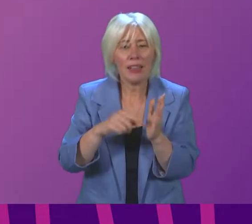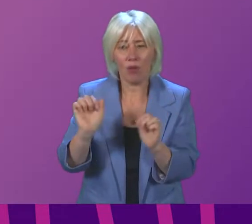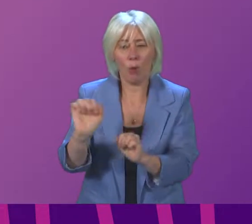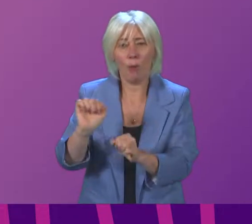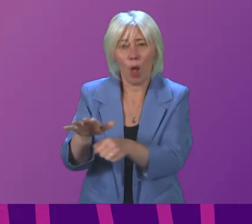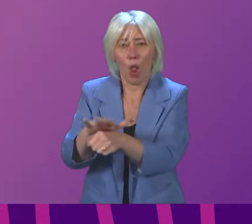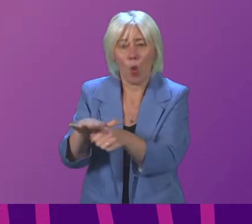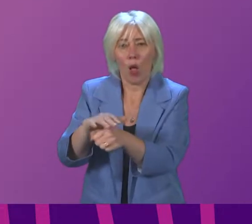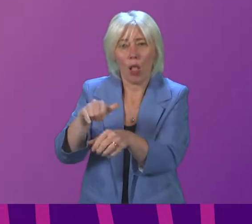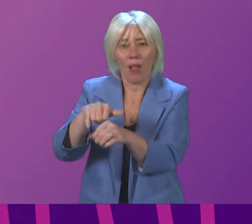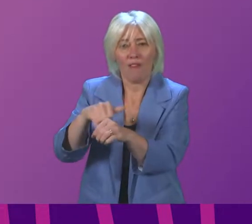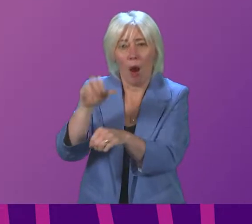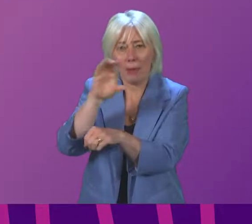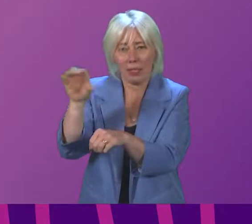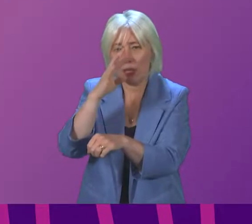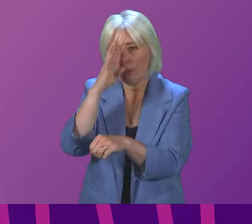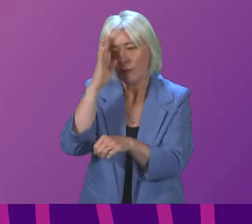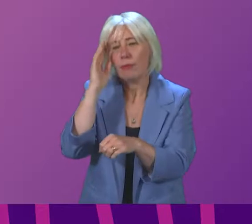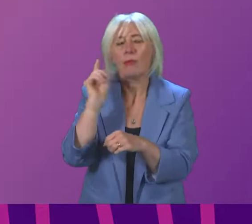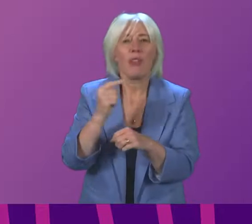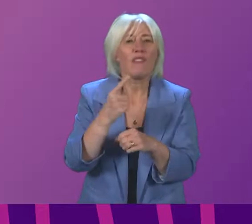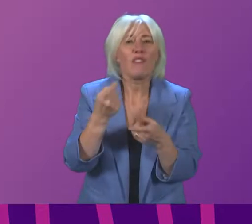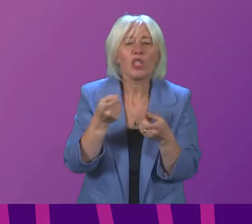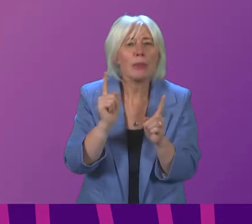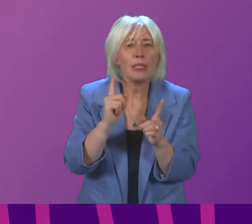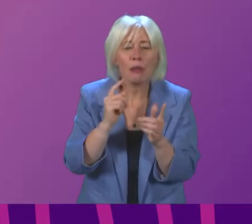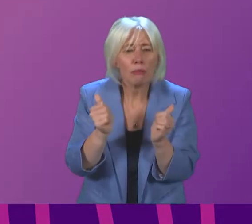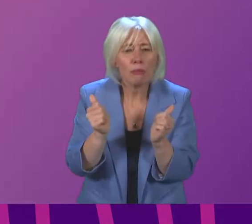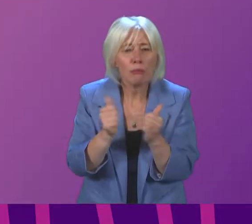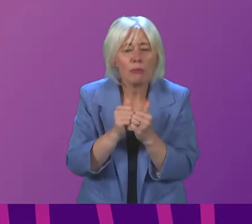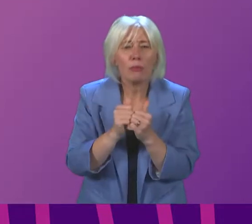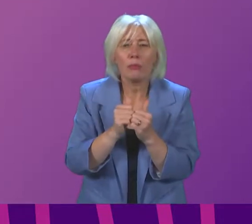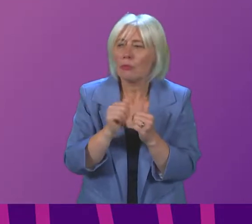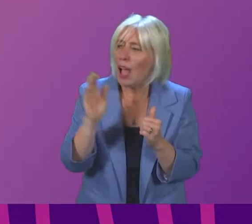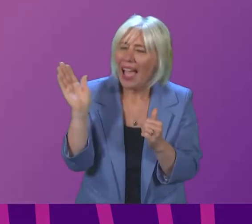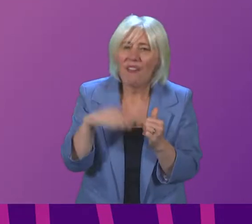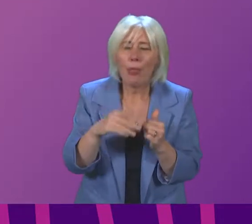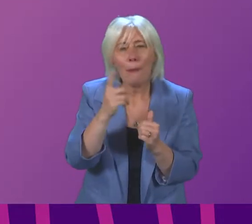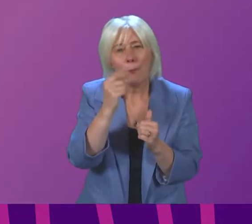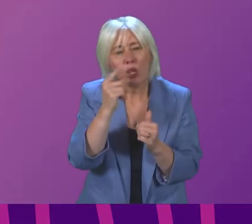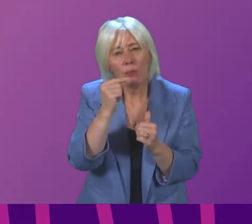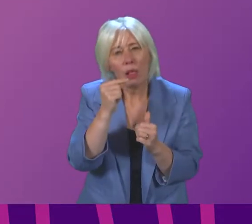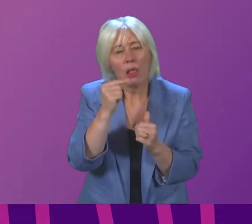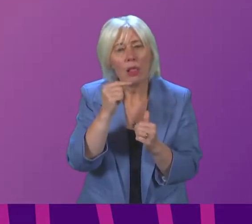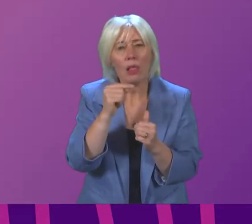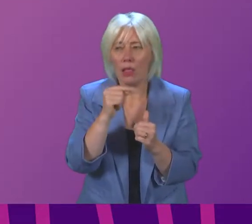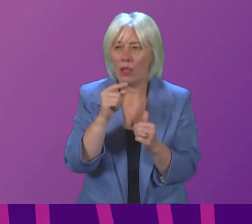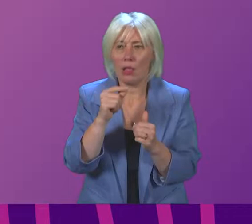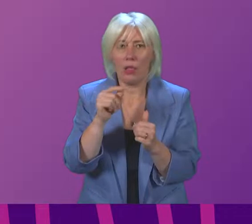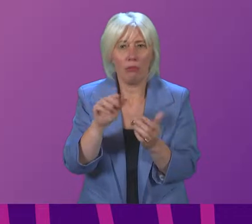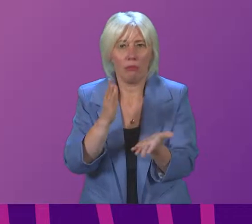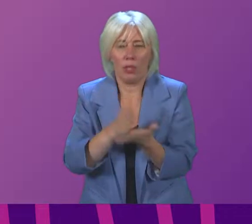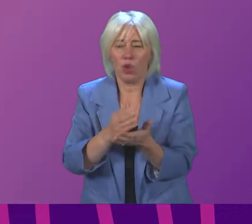local pharmacies so can the first minister provide an assurance that everything possible will be done to secure adequate